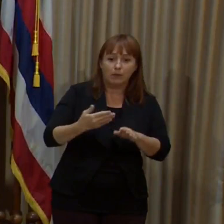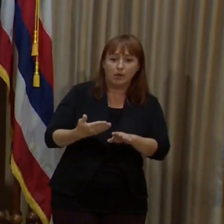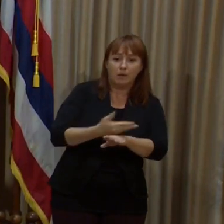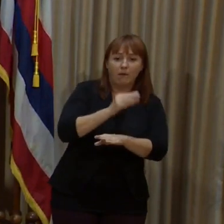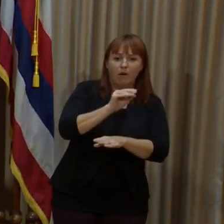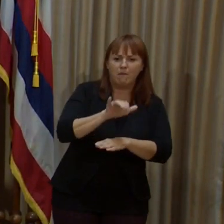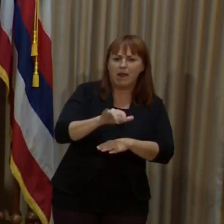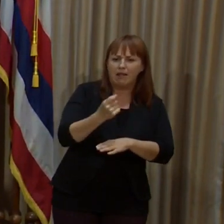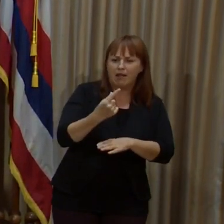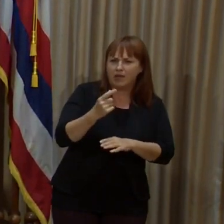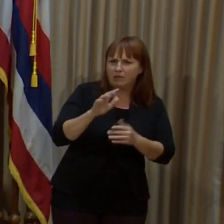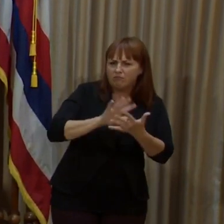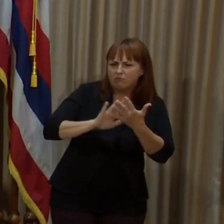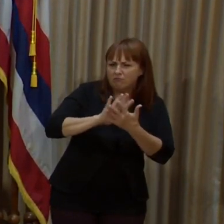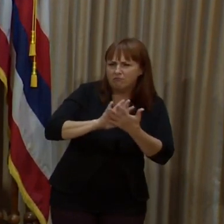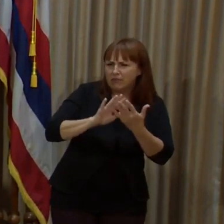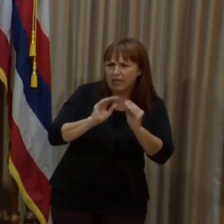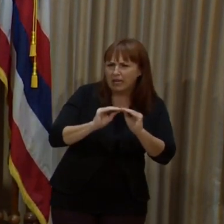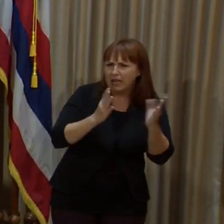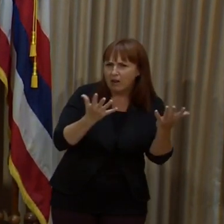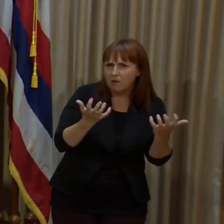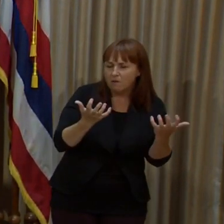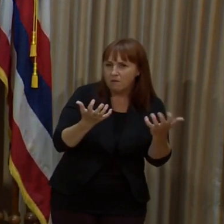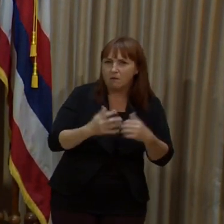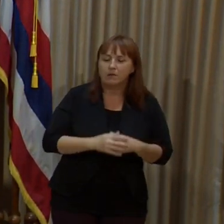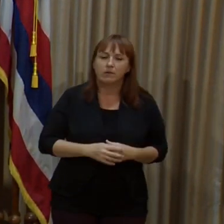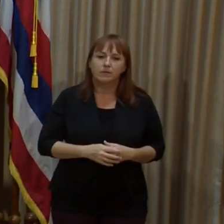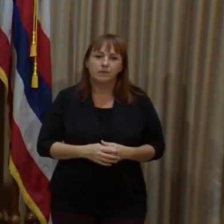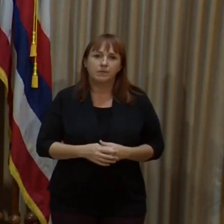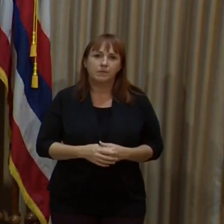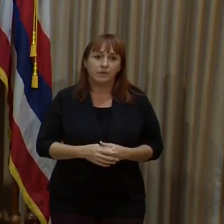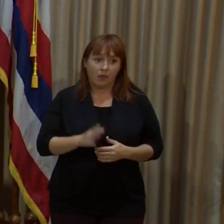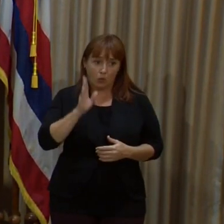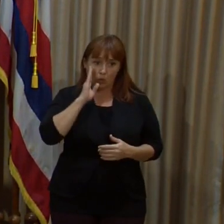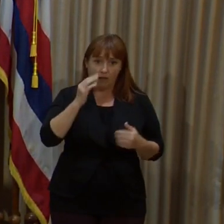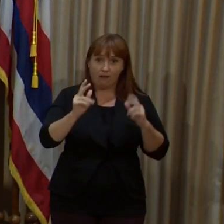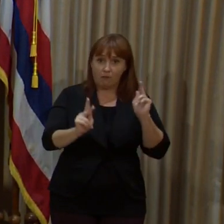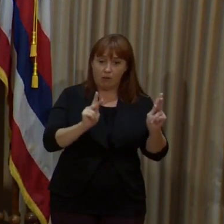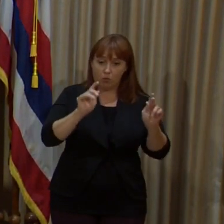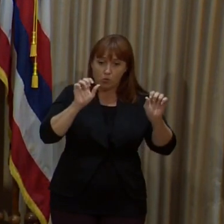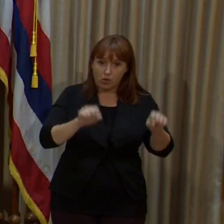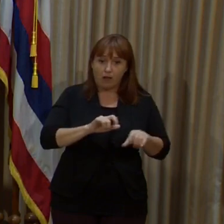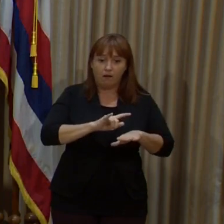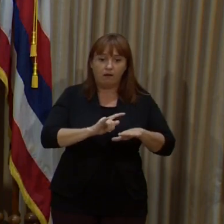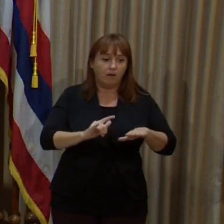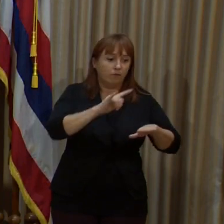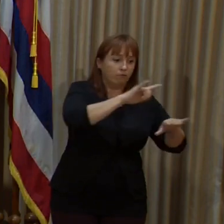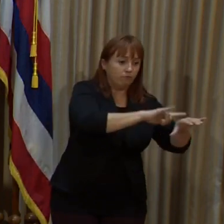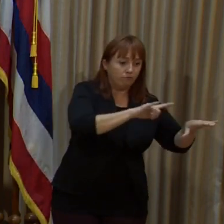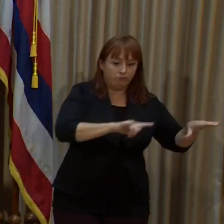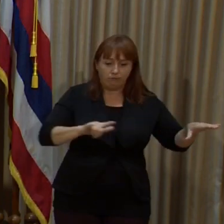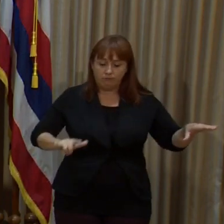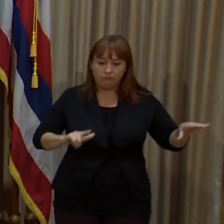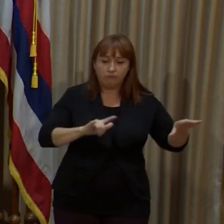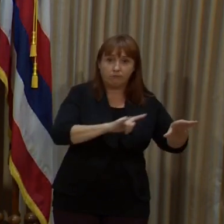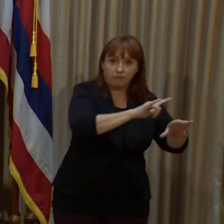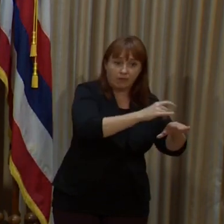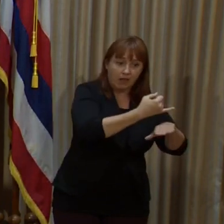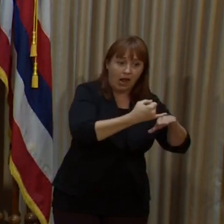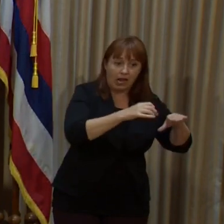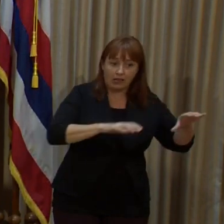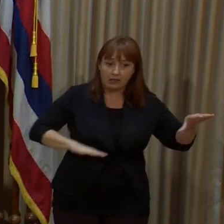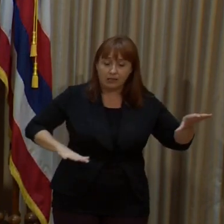11th. I just wasn't 100% clear on what you were saying there and if there are going to be people who are going to be able to show their vaccine cards